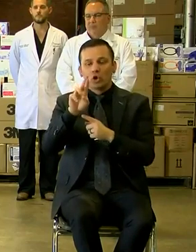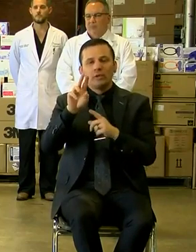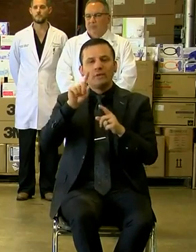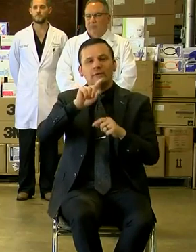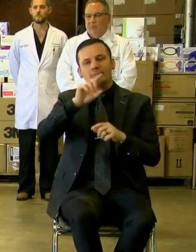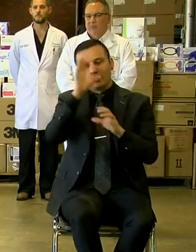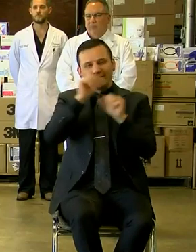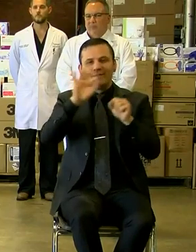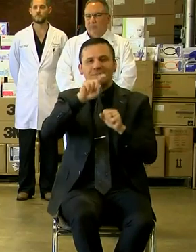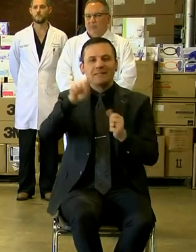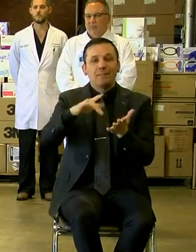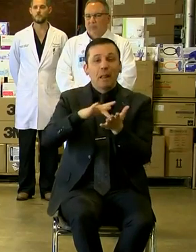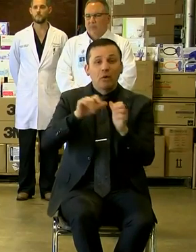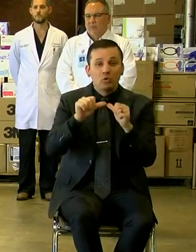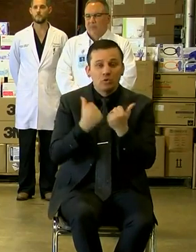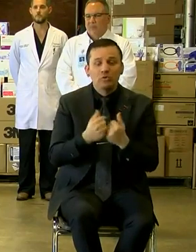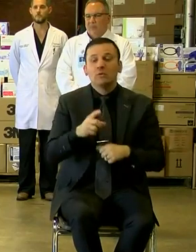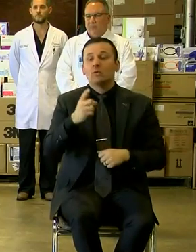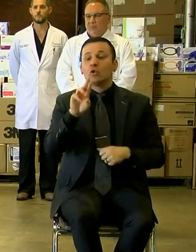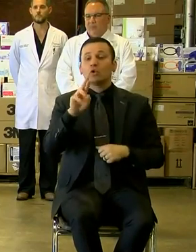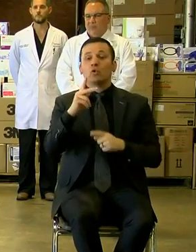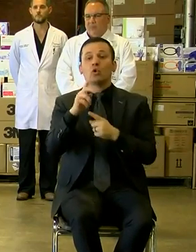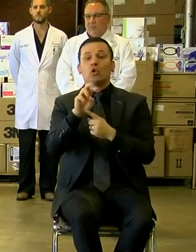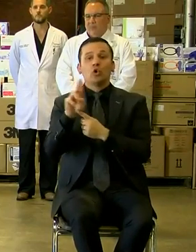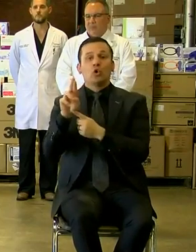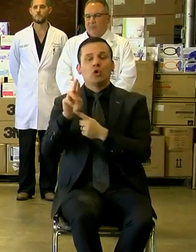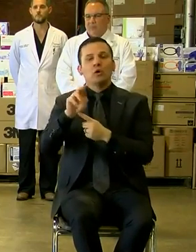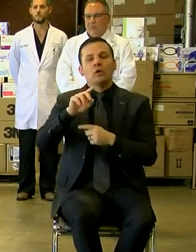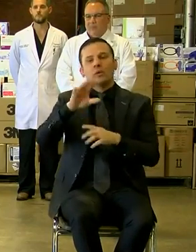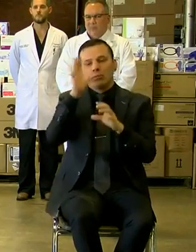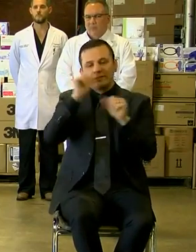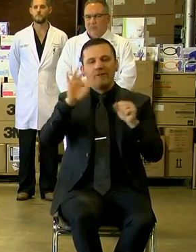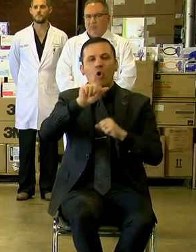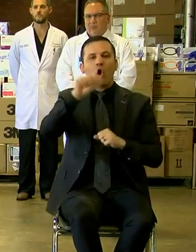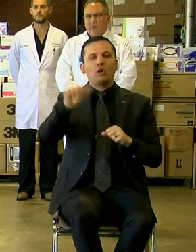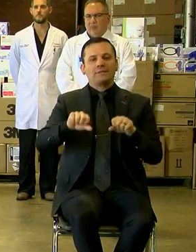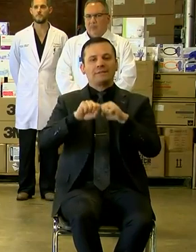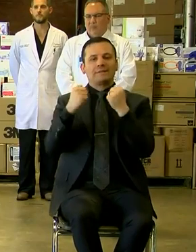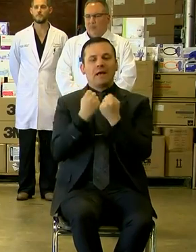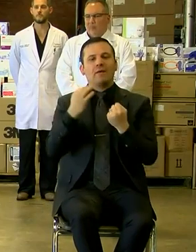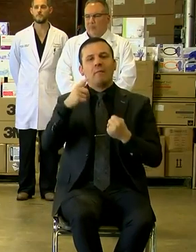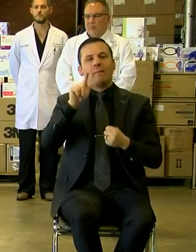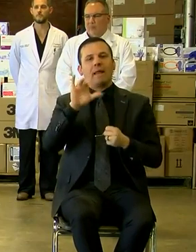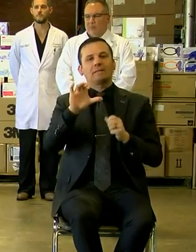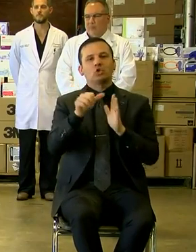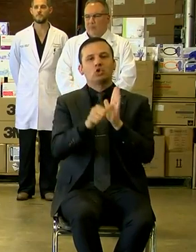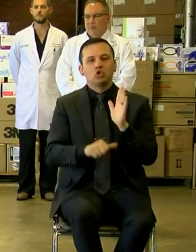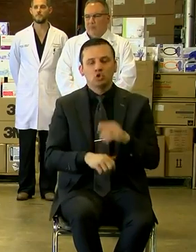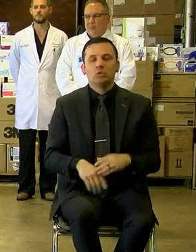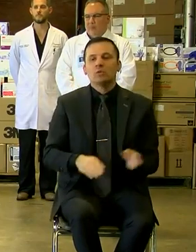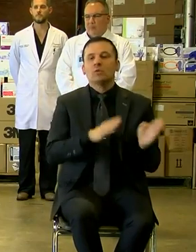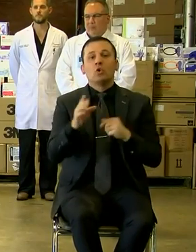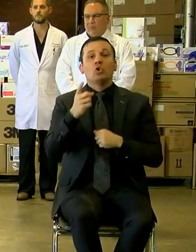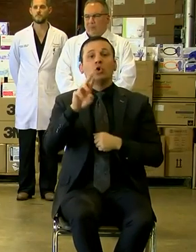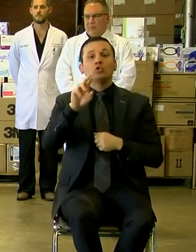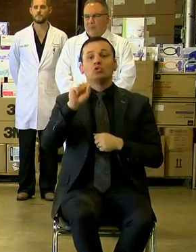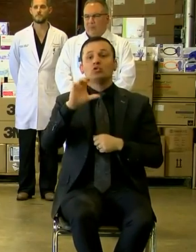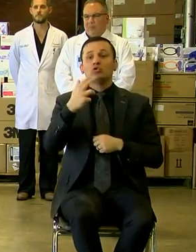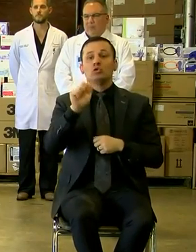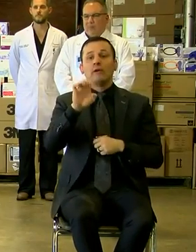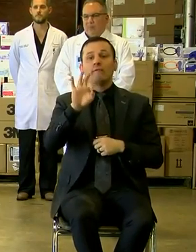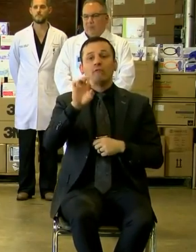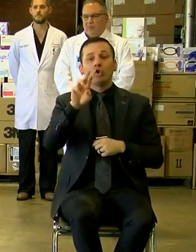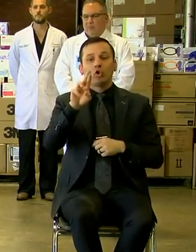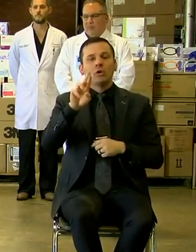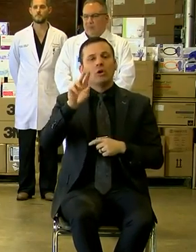Medical Association. Dr. Kerr, the president of the Austin Society of Plastic Surgeons. Dr. Schaefer, governor of